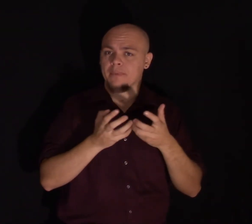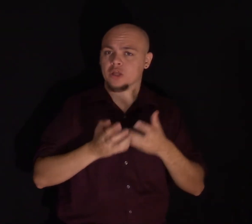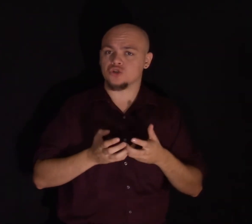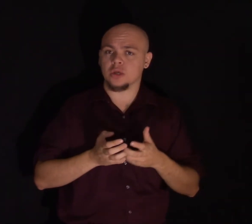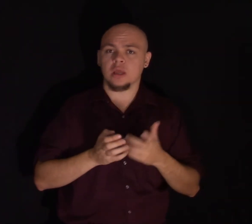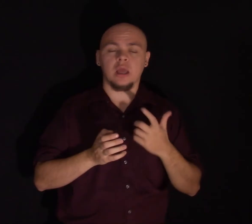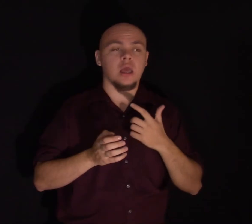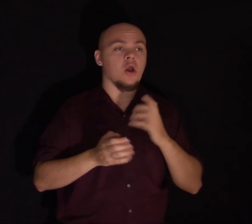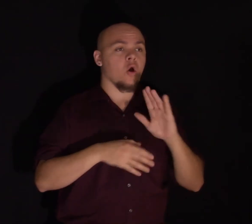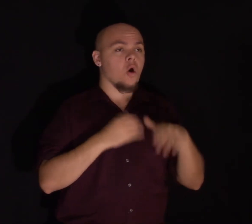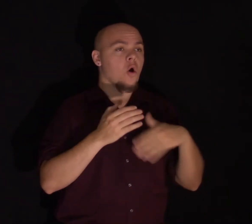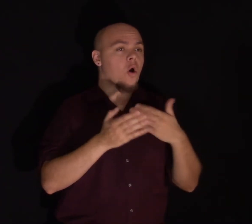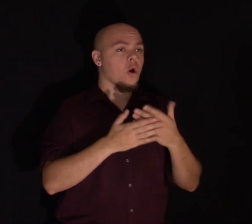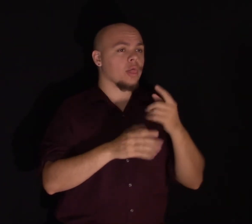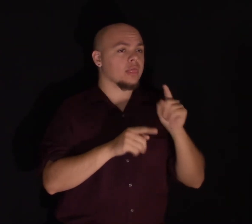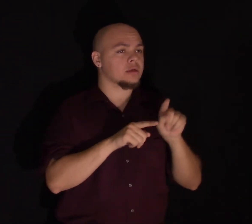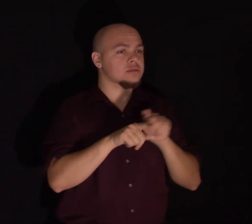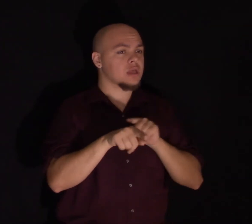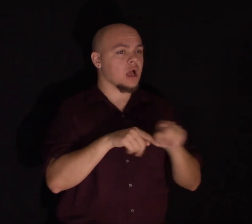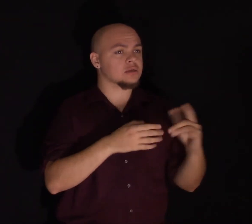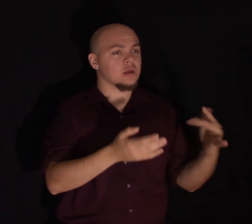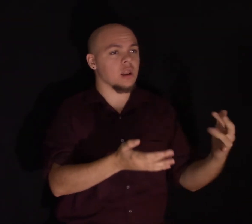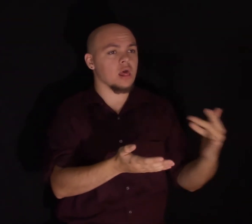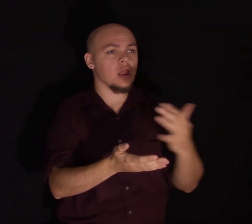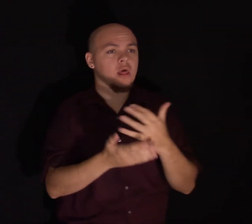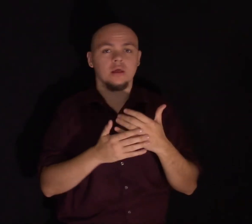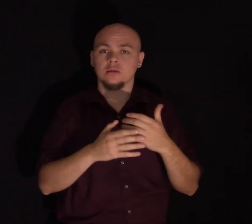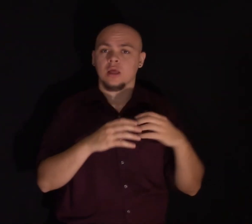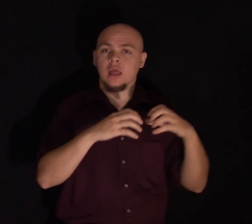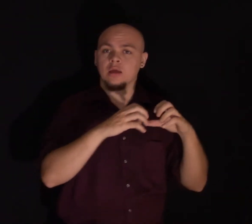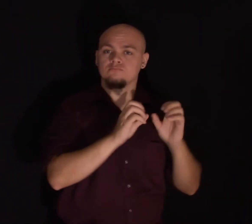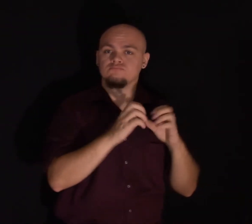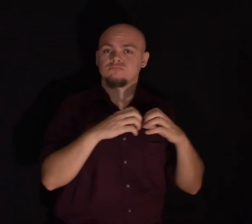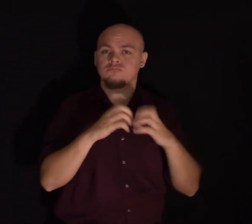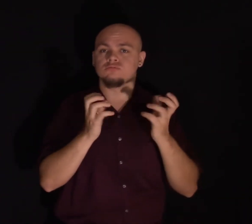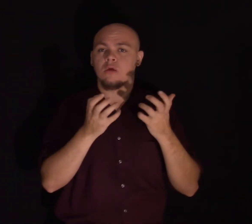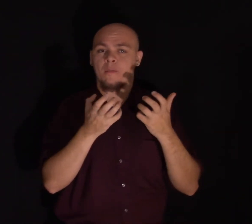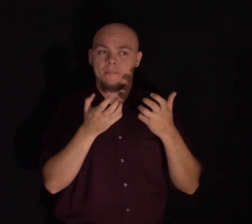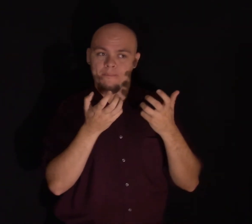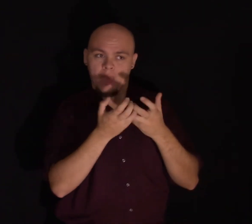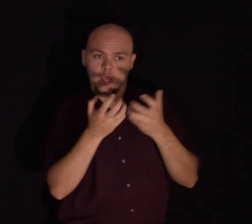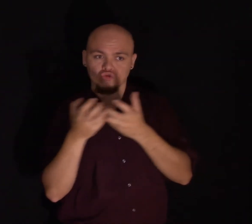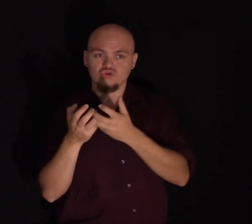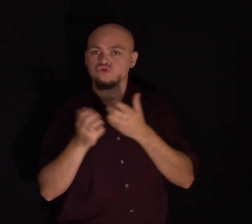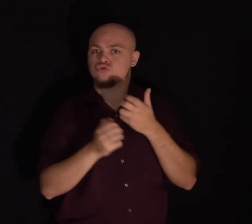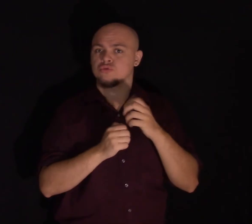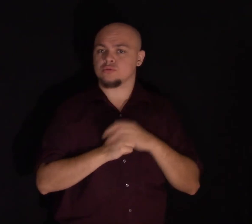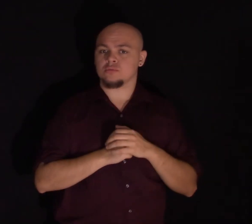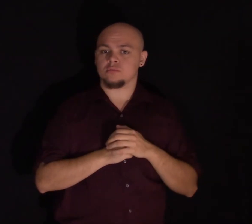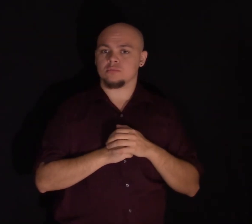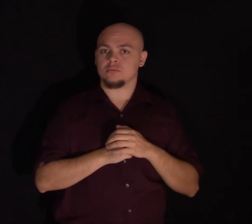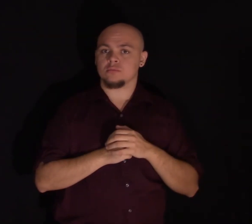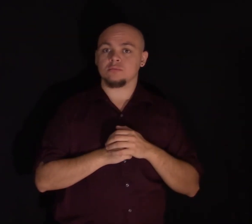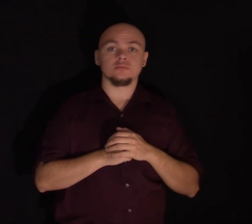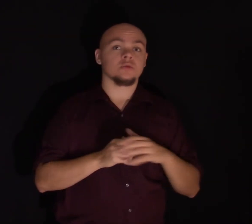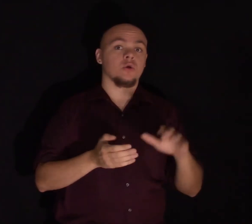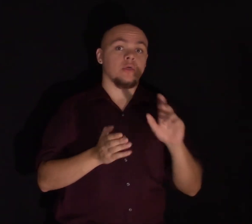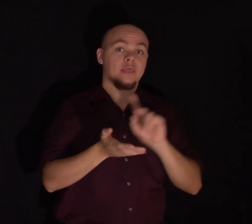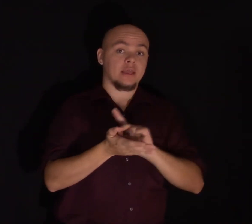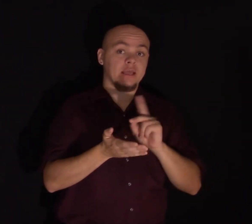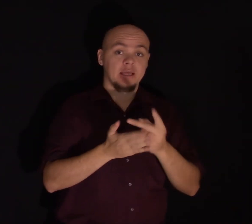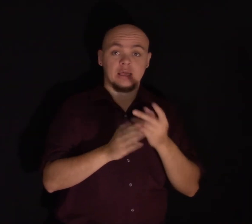would gather up all the socks and sit and pair them. That's such an important job. Or I'd clean the kitchen floor,